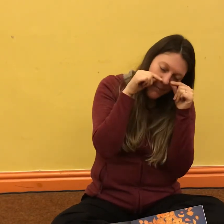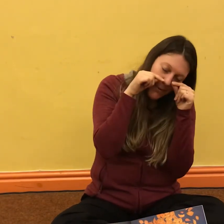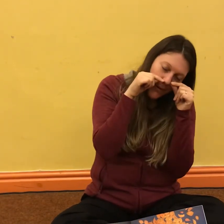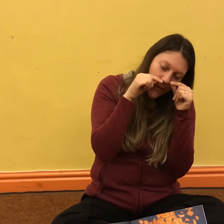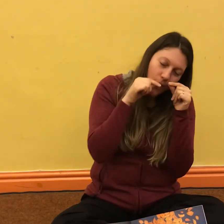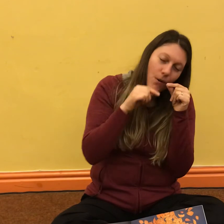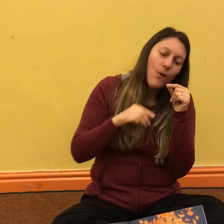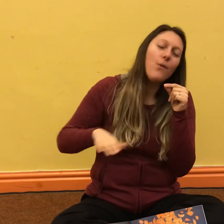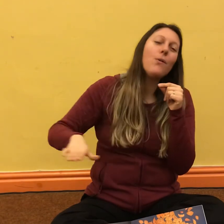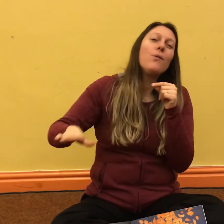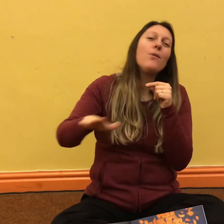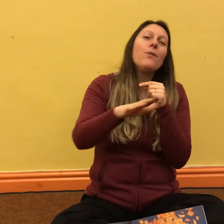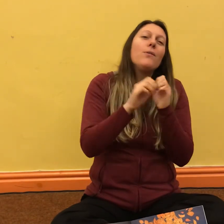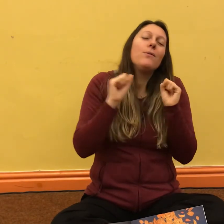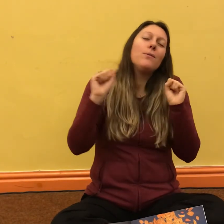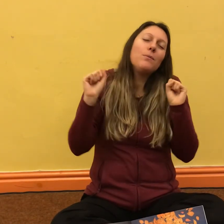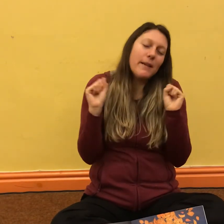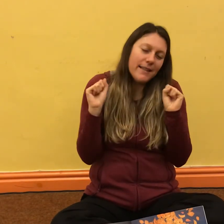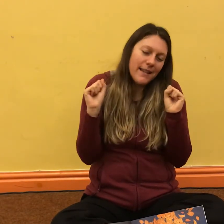all winter.